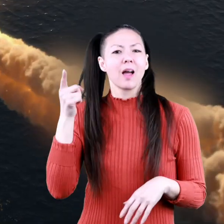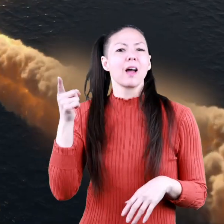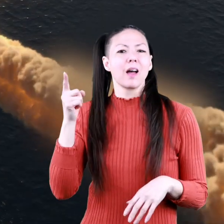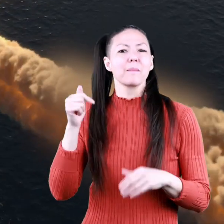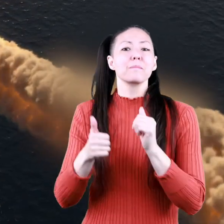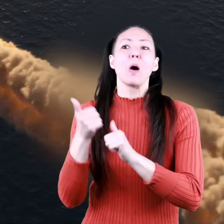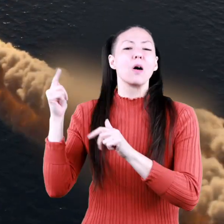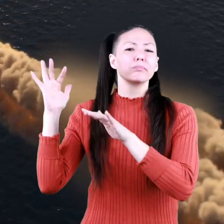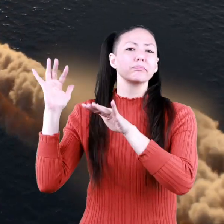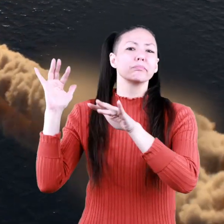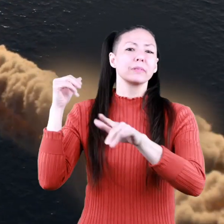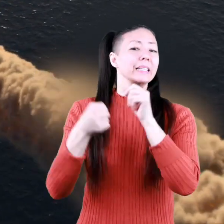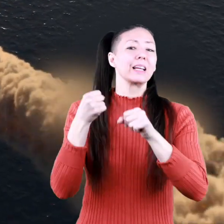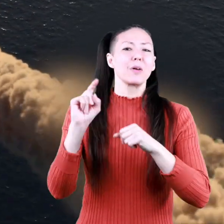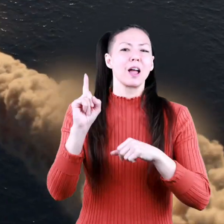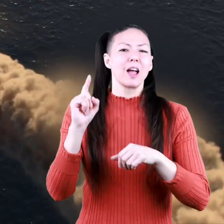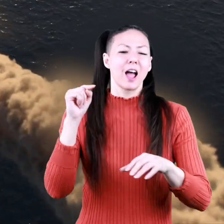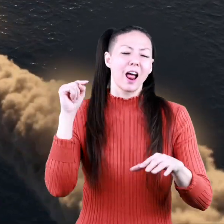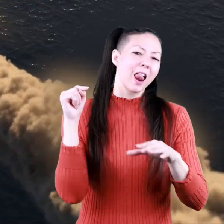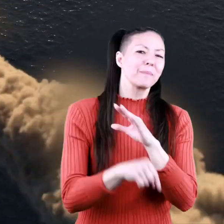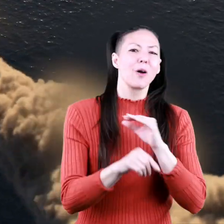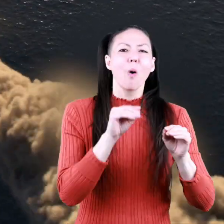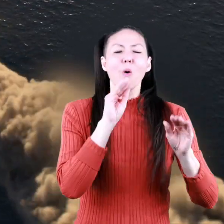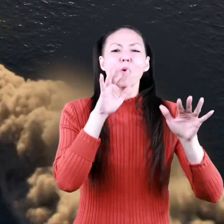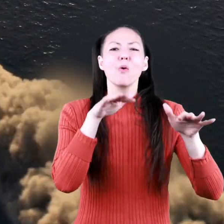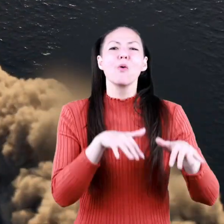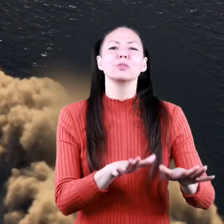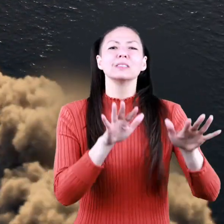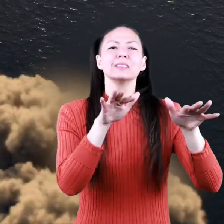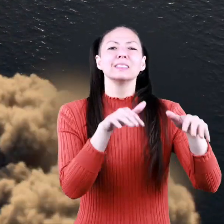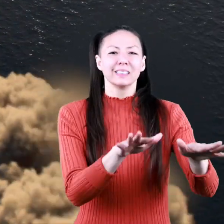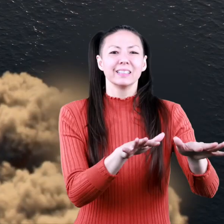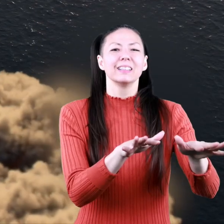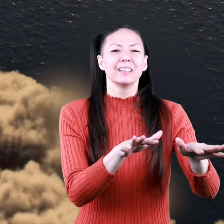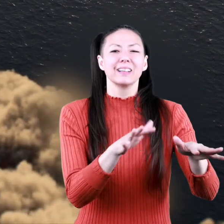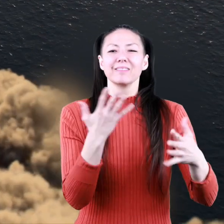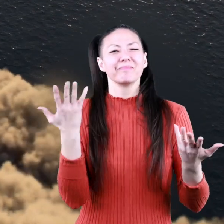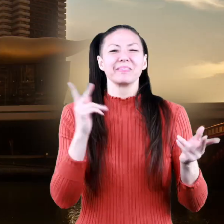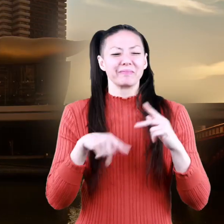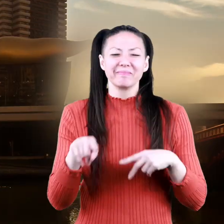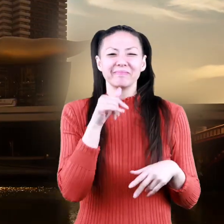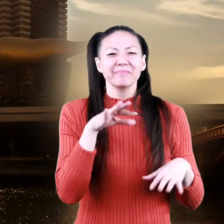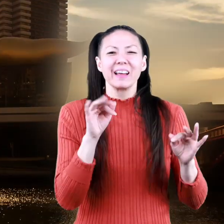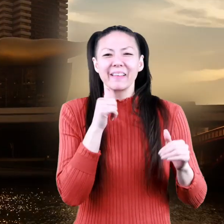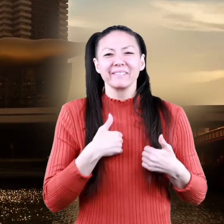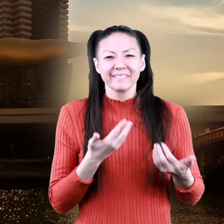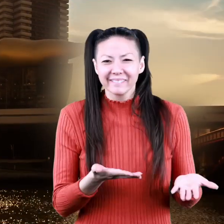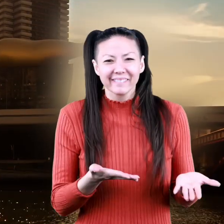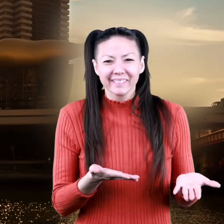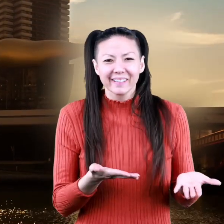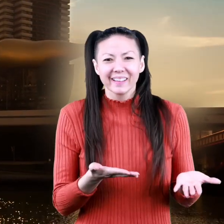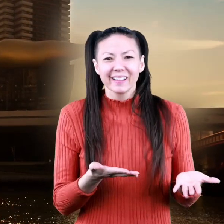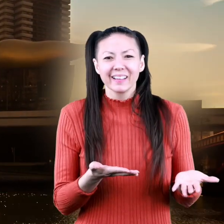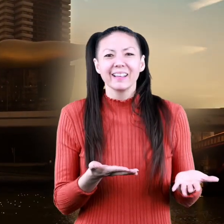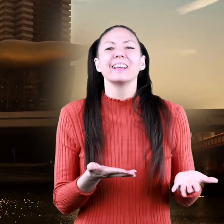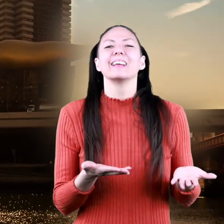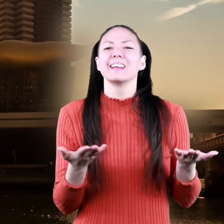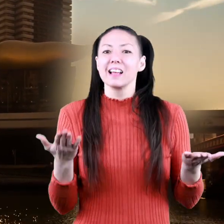most fall into the ocean, or they land in places where people don't live, or they aren't seen because they fall during the